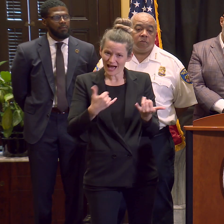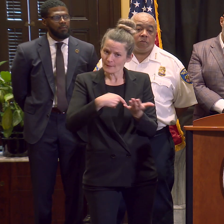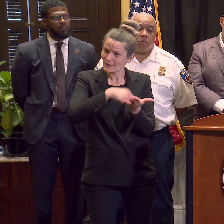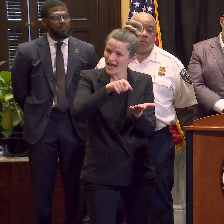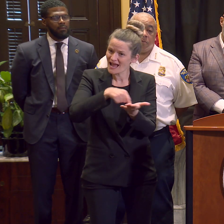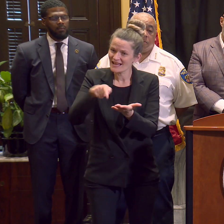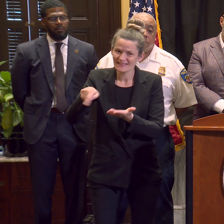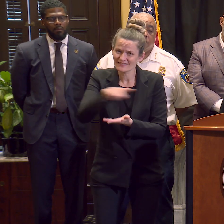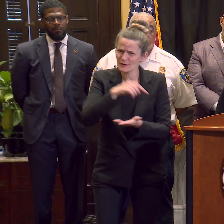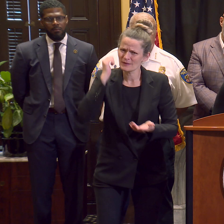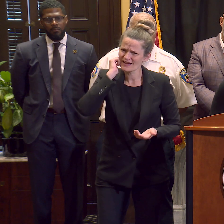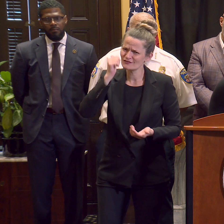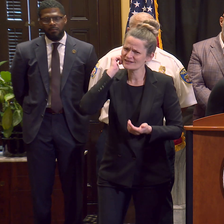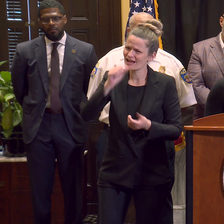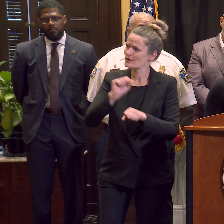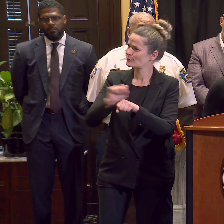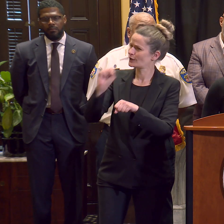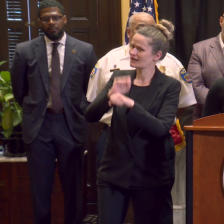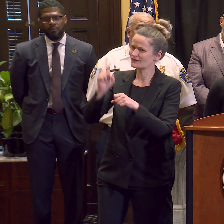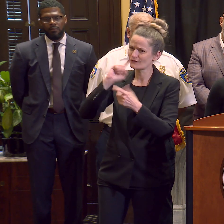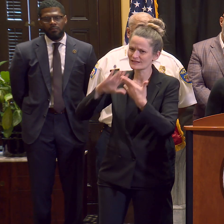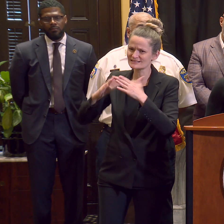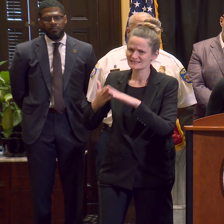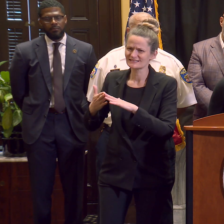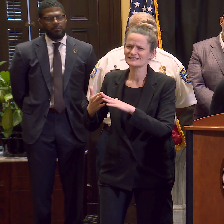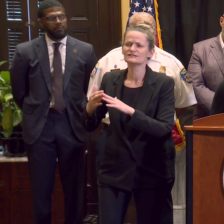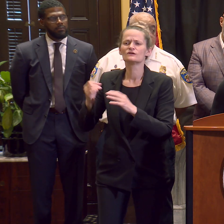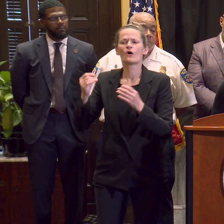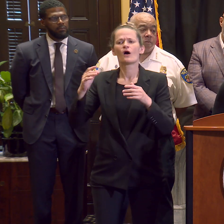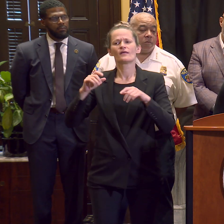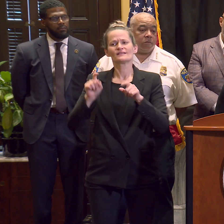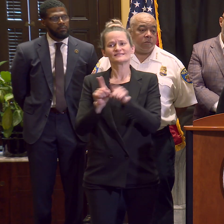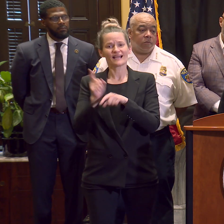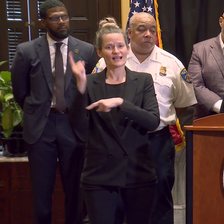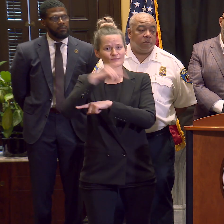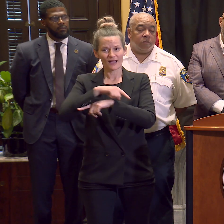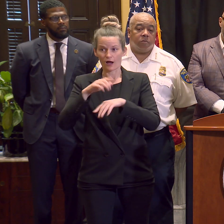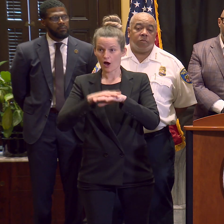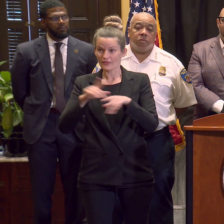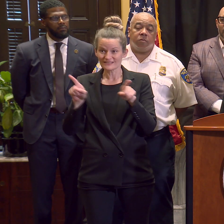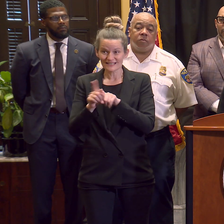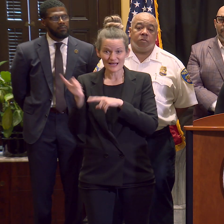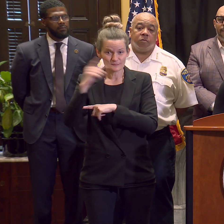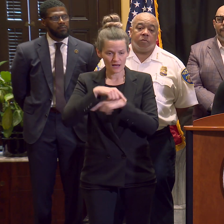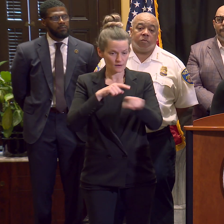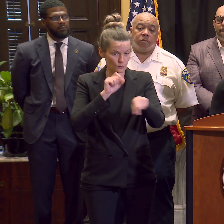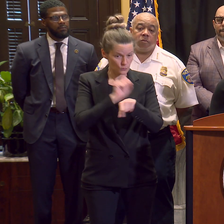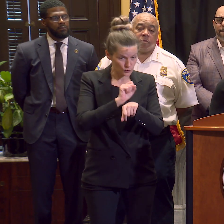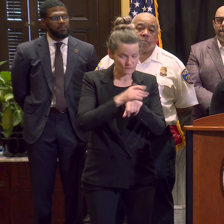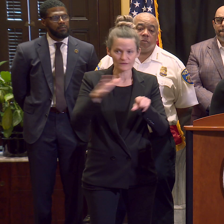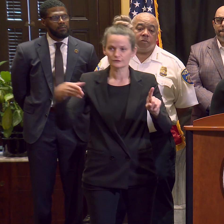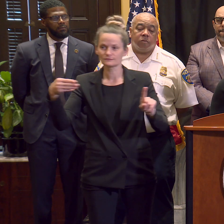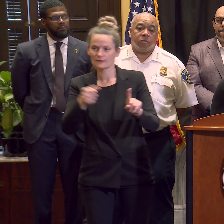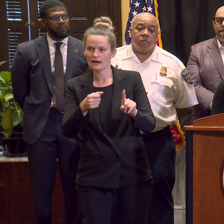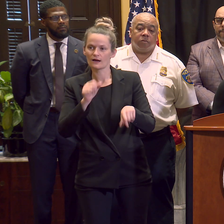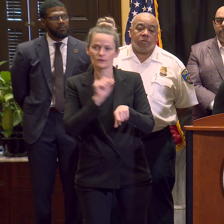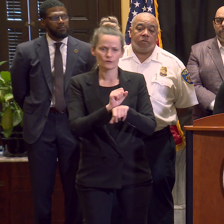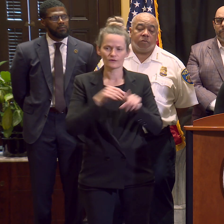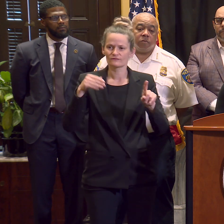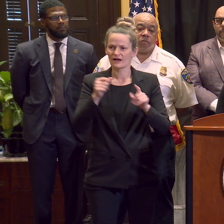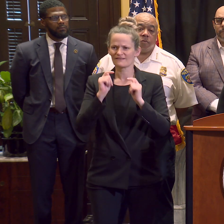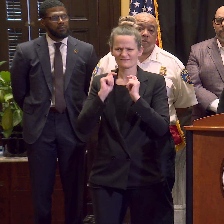piloting this idea of a same-day work, same-day pay model and we saw some really amazing results from that work.